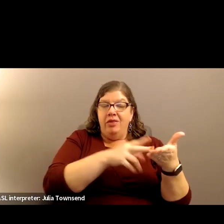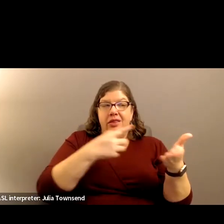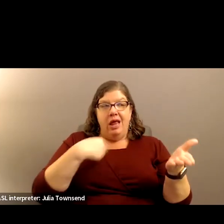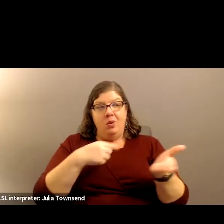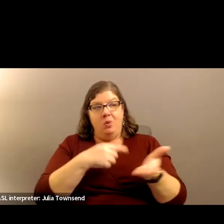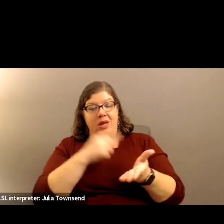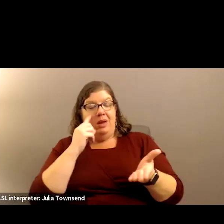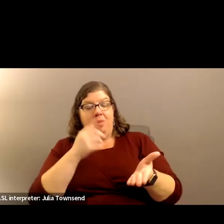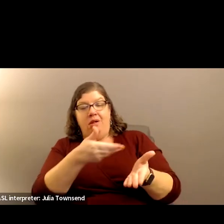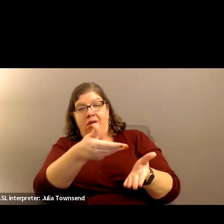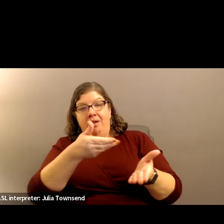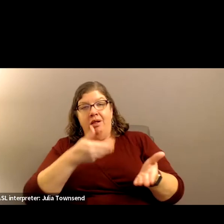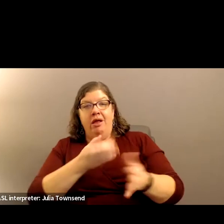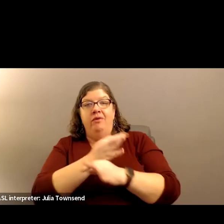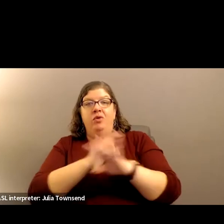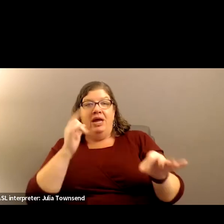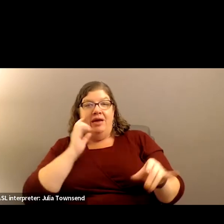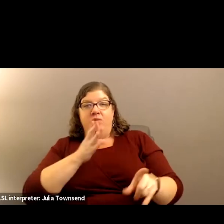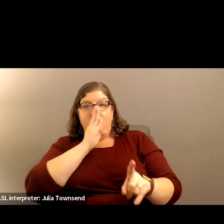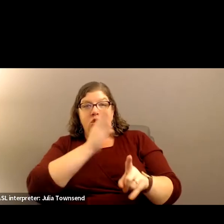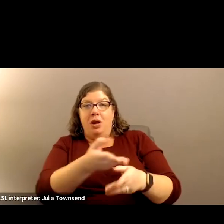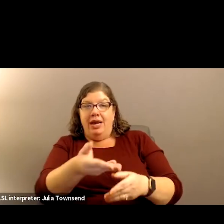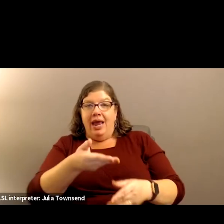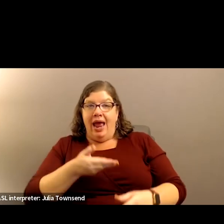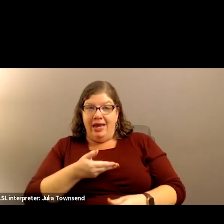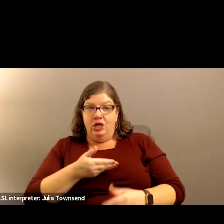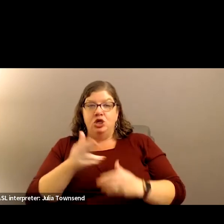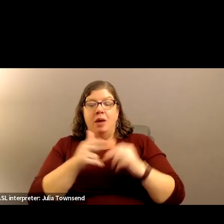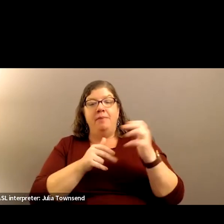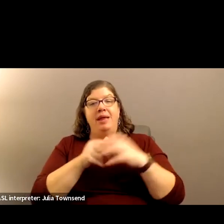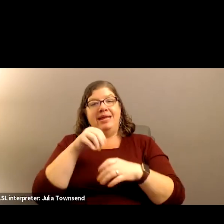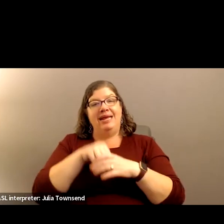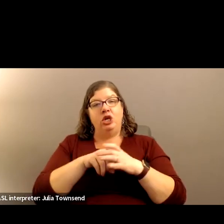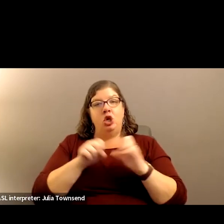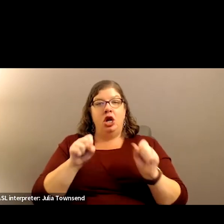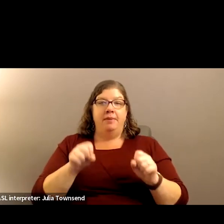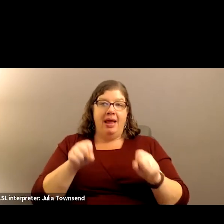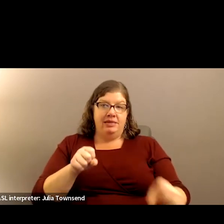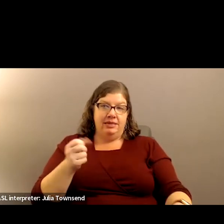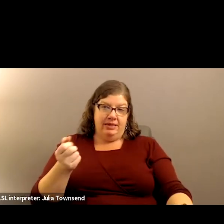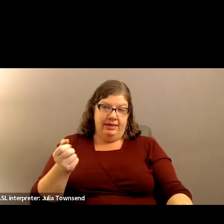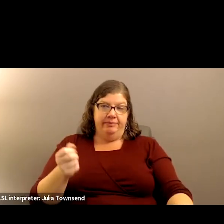them out at no cost if we want to hire them directly. So we're building our internal capacity by doing that.